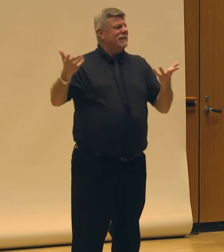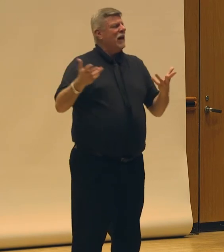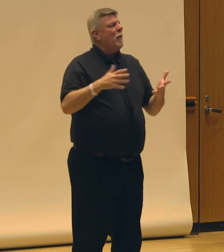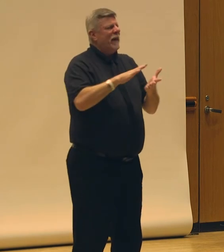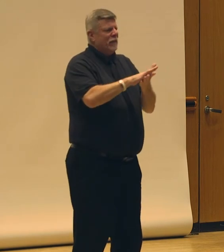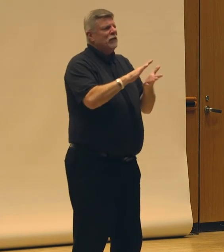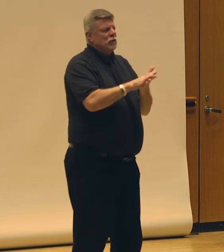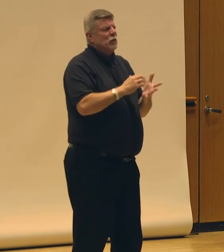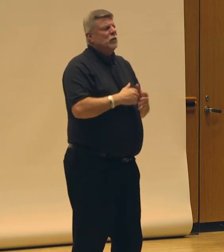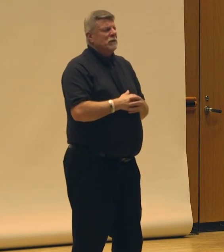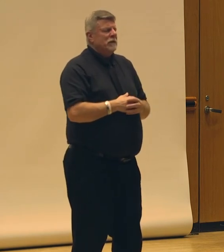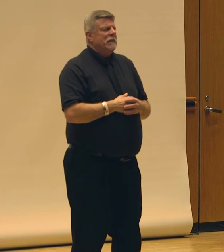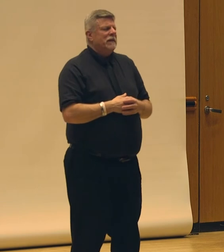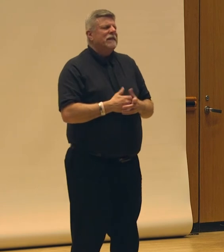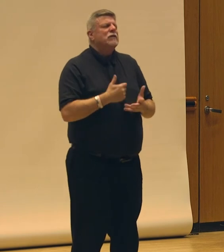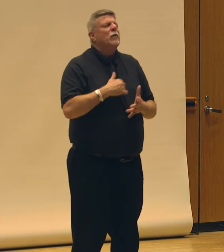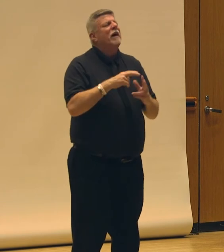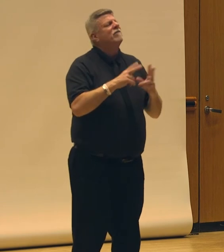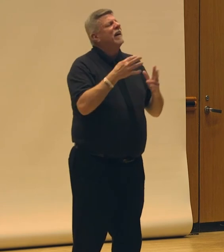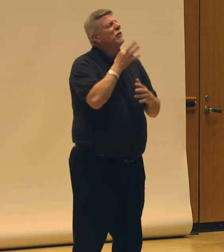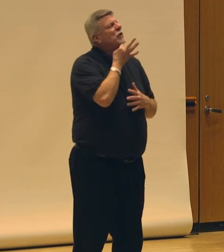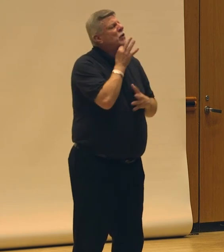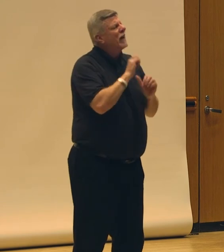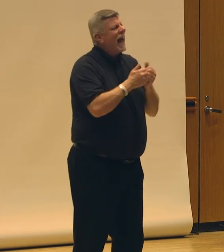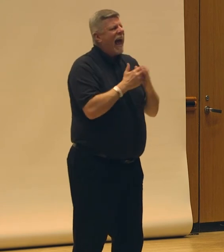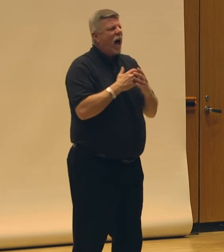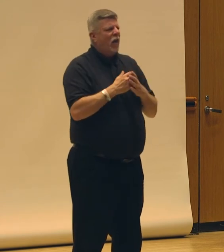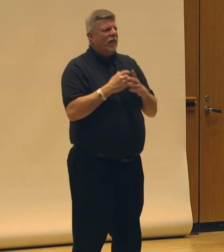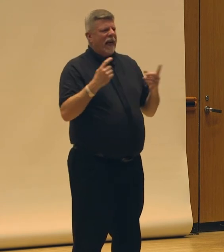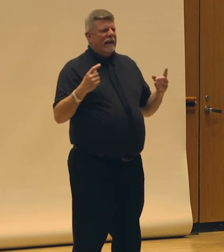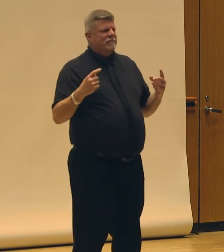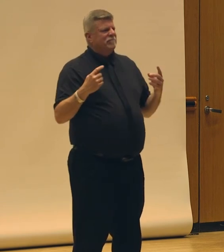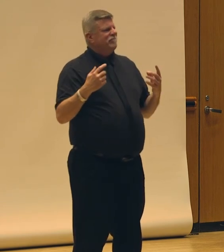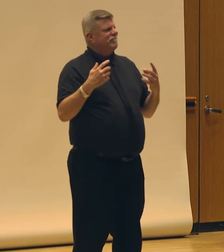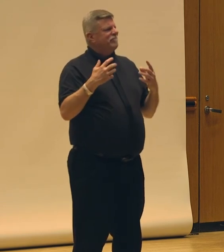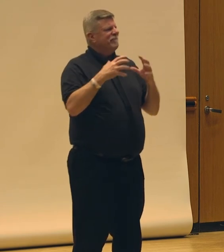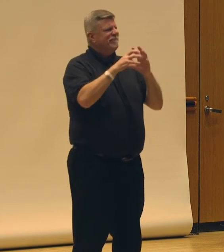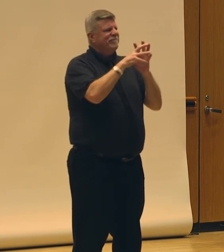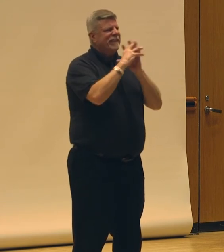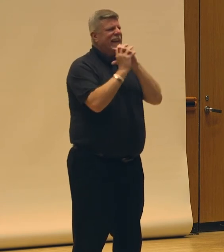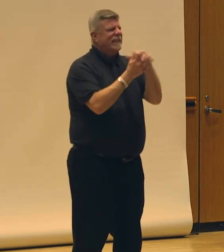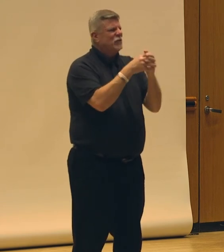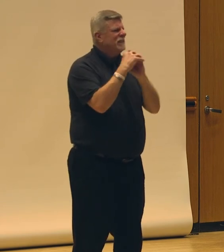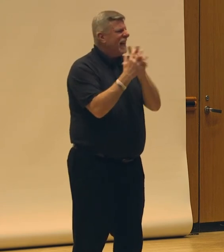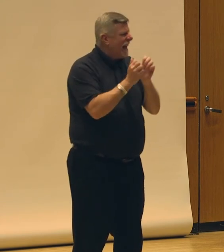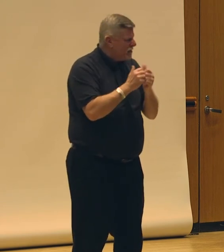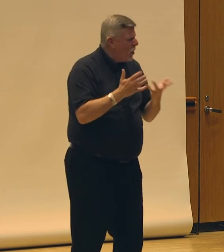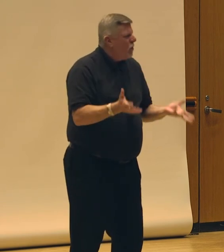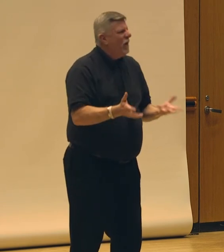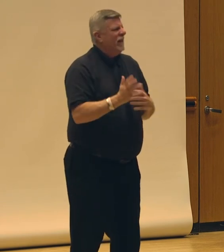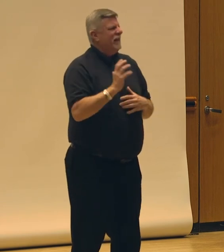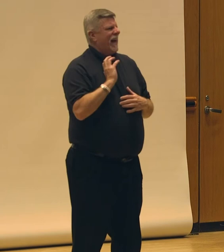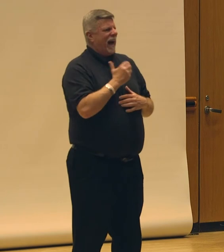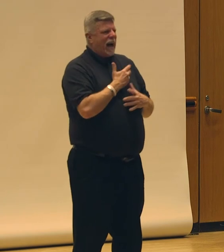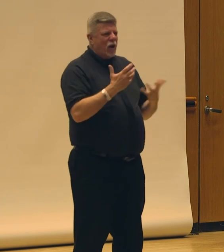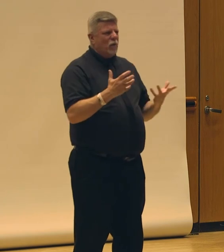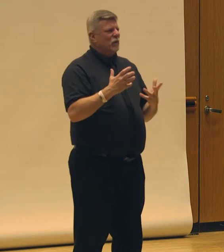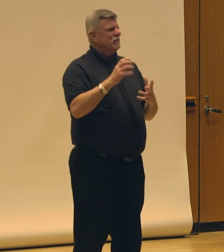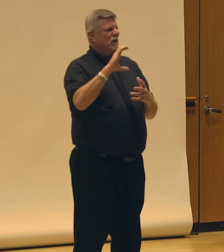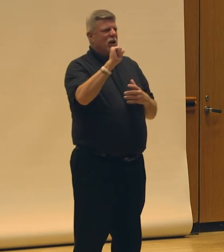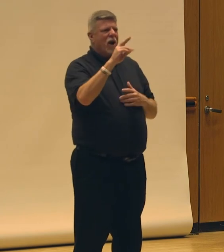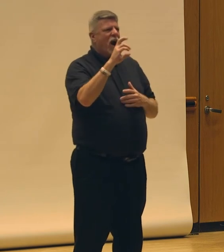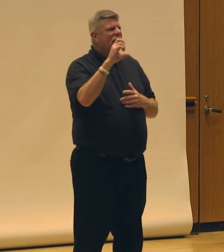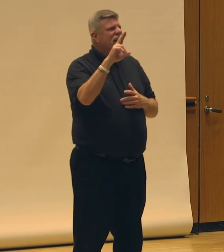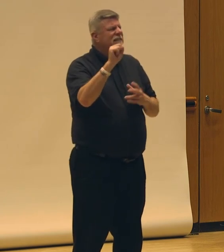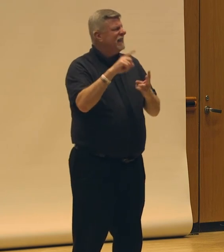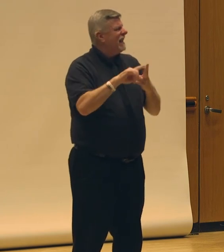States. So I'm very curious about how that intersects with our artistic practices and for those of us that work in arts administration as well and